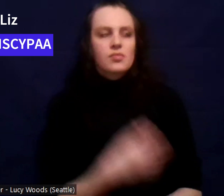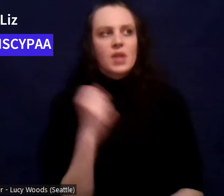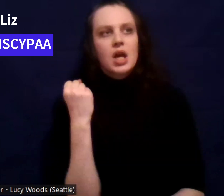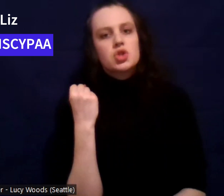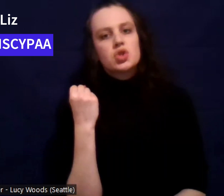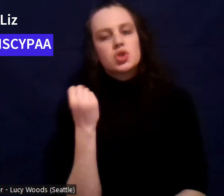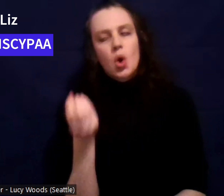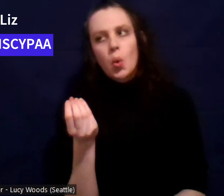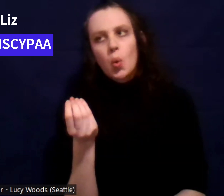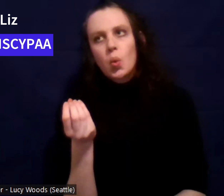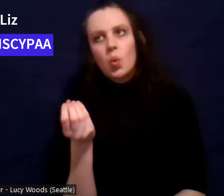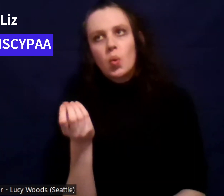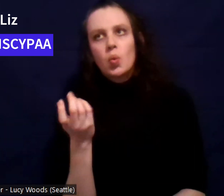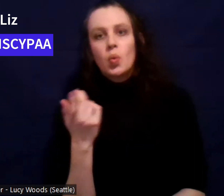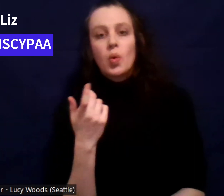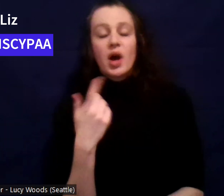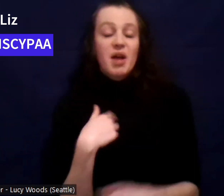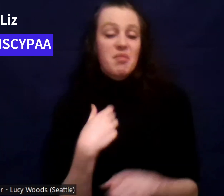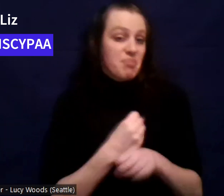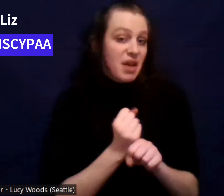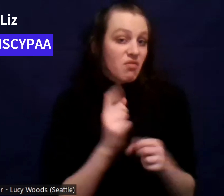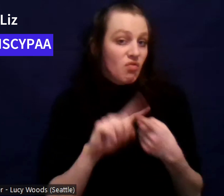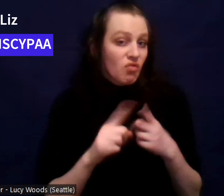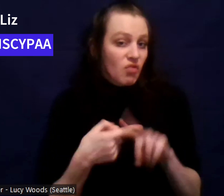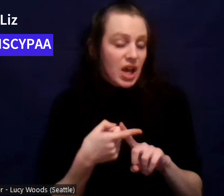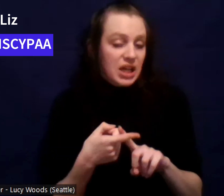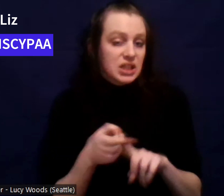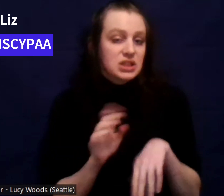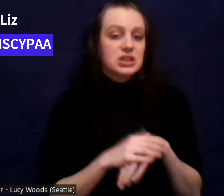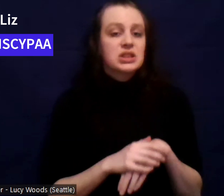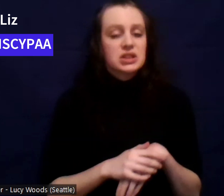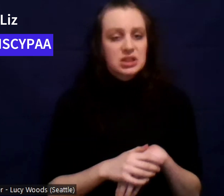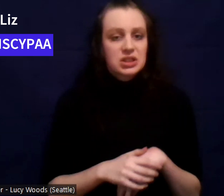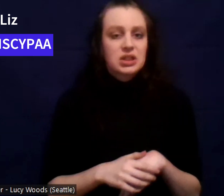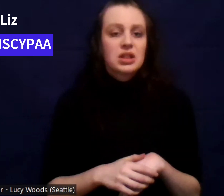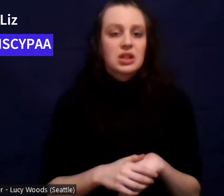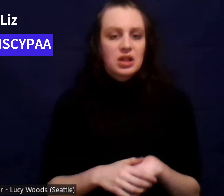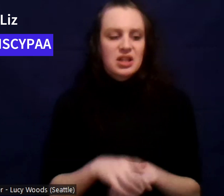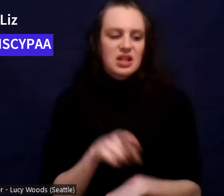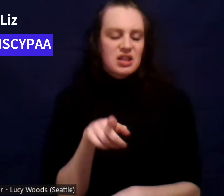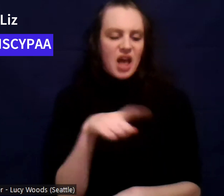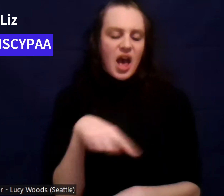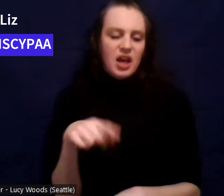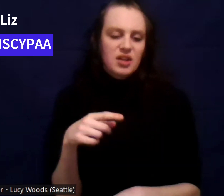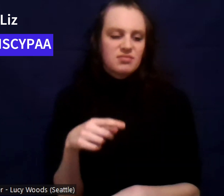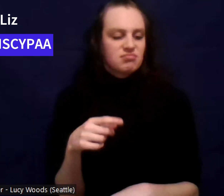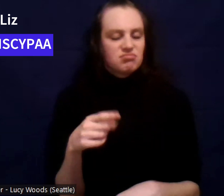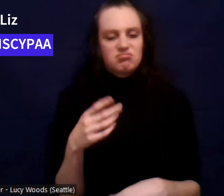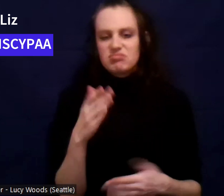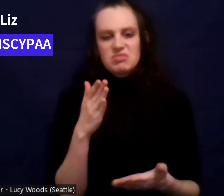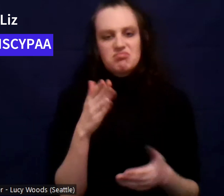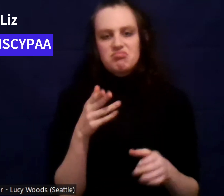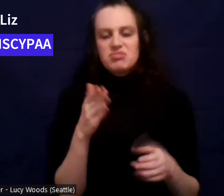yeah, I made those friends. They got sick of me too. Then by the end, they didn't like me either.